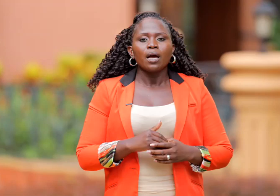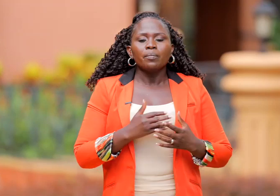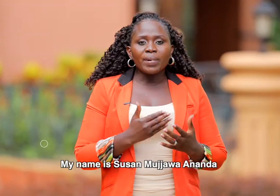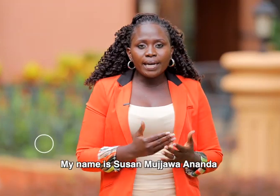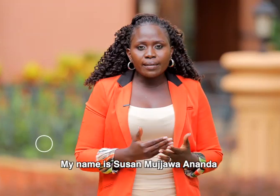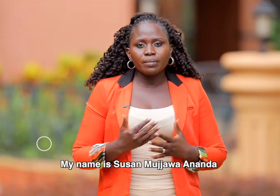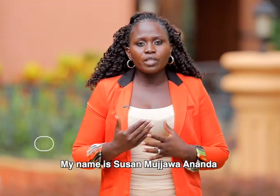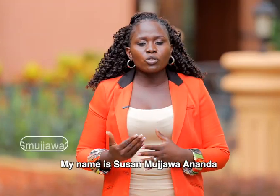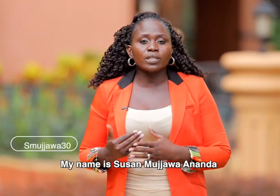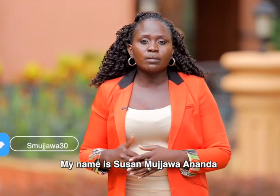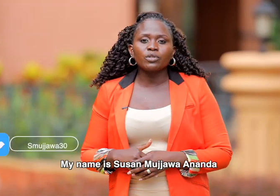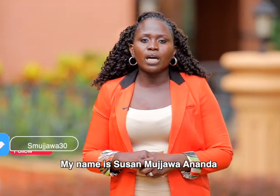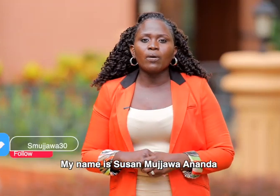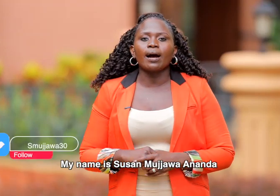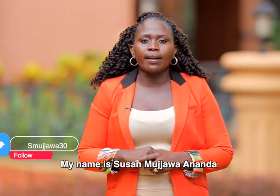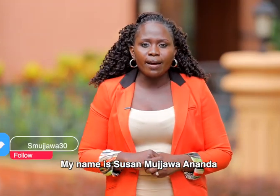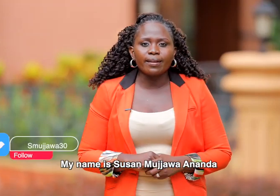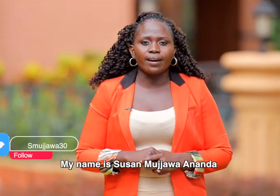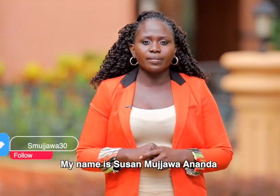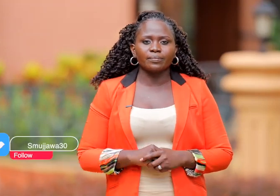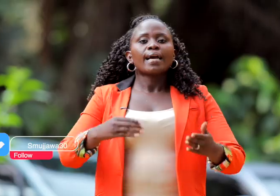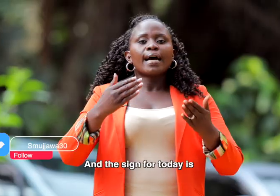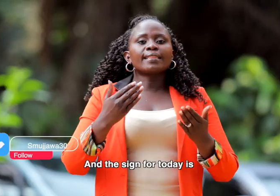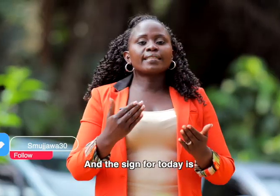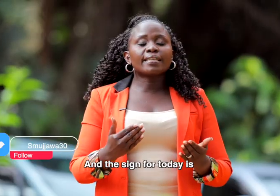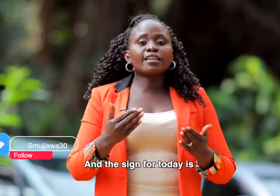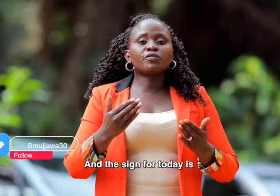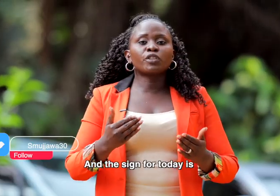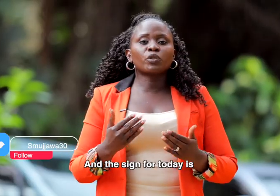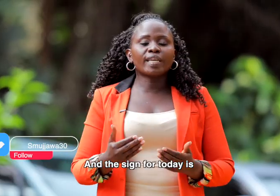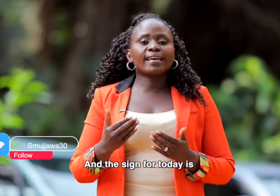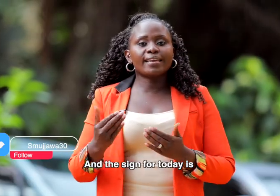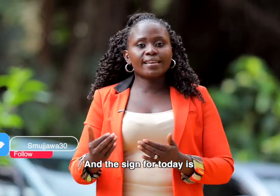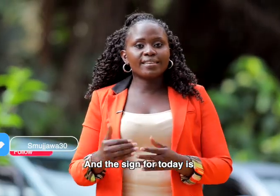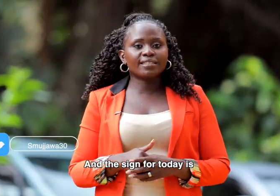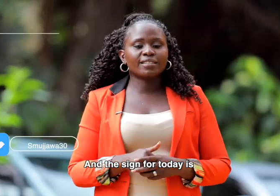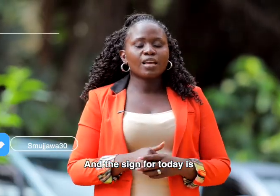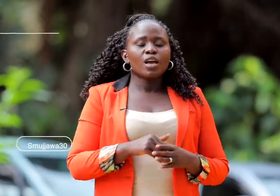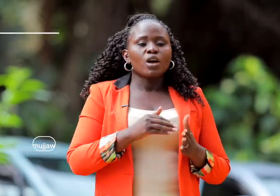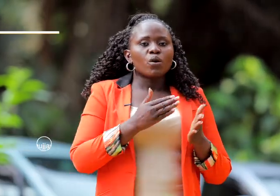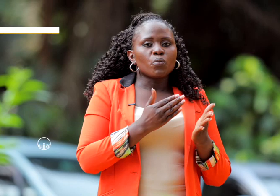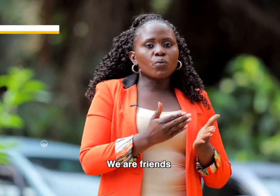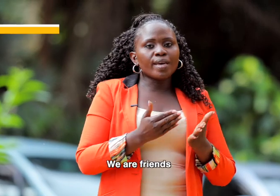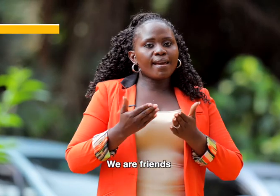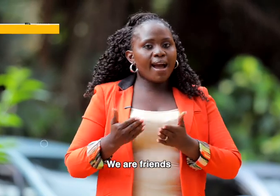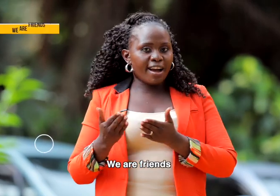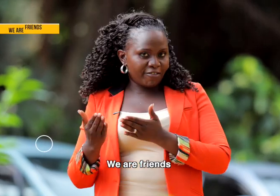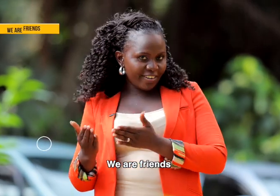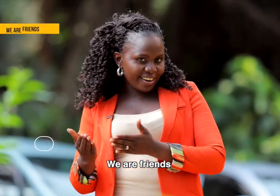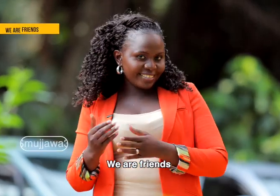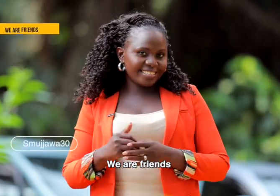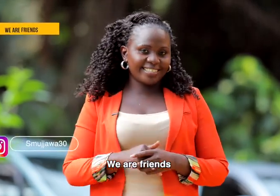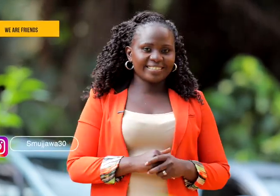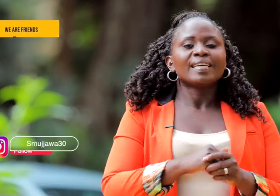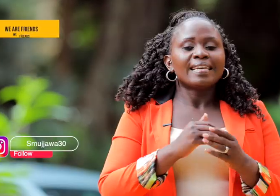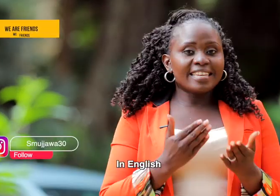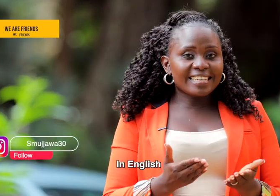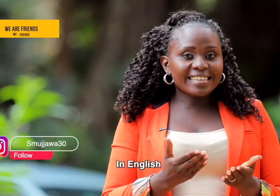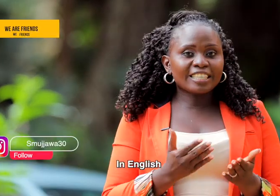my name is Susan Mujawa Ananda and the sign for today is we are friends in English